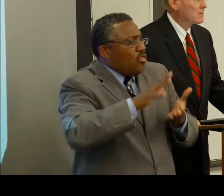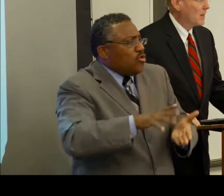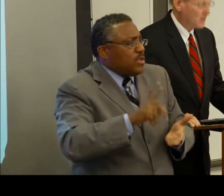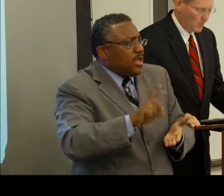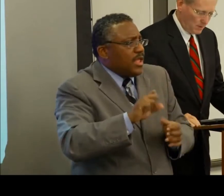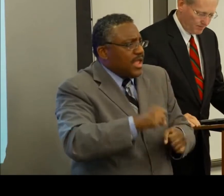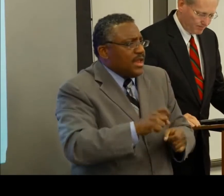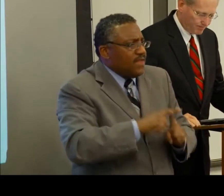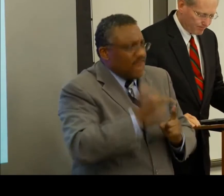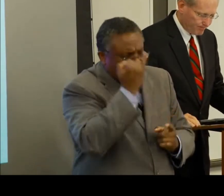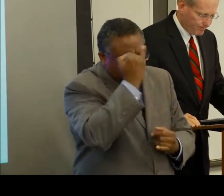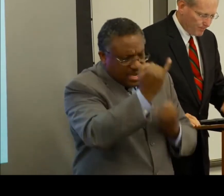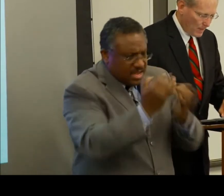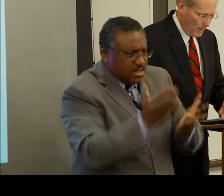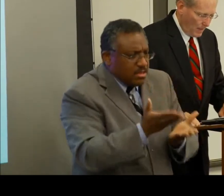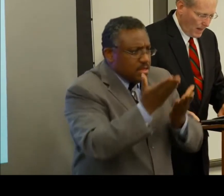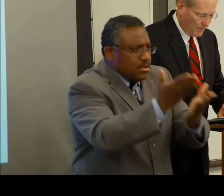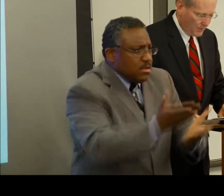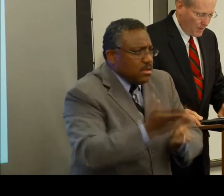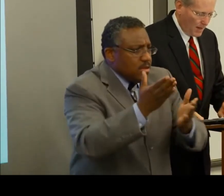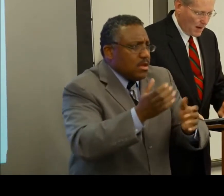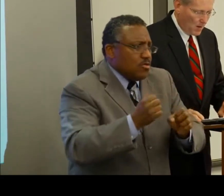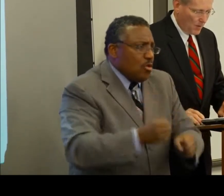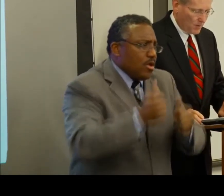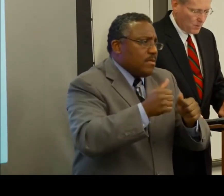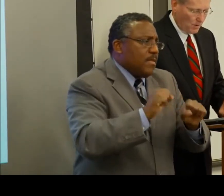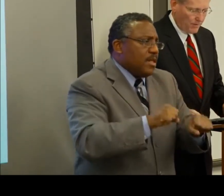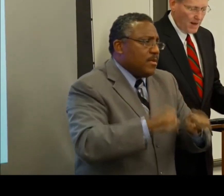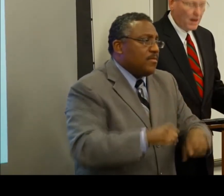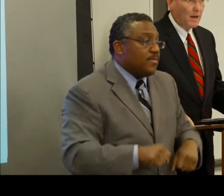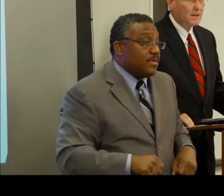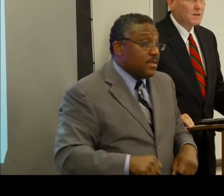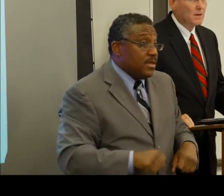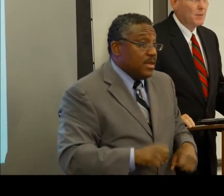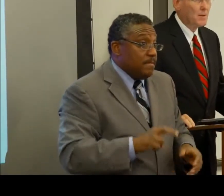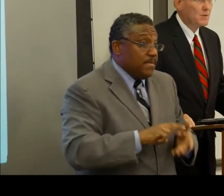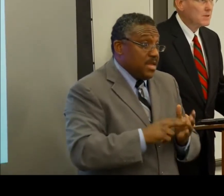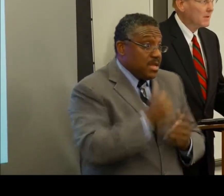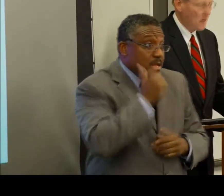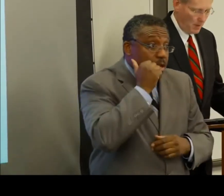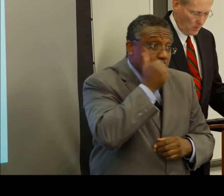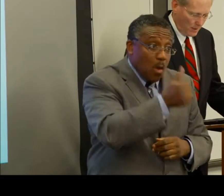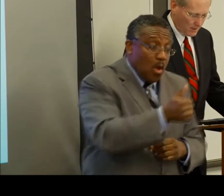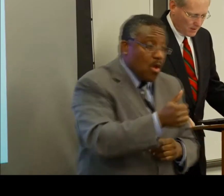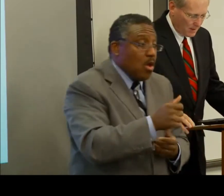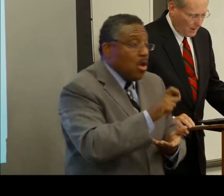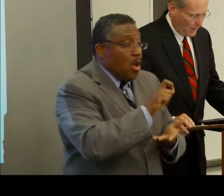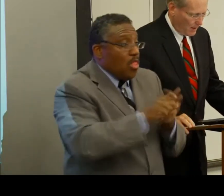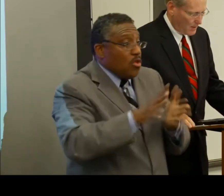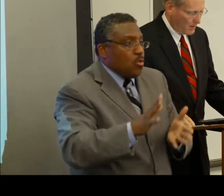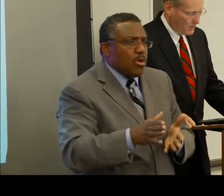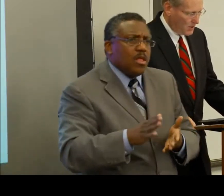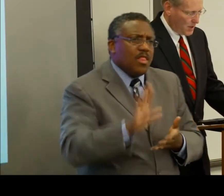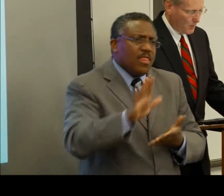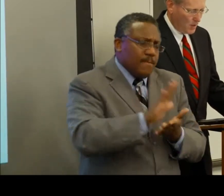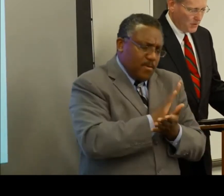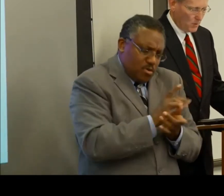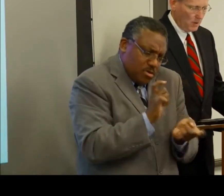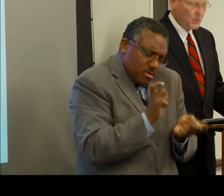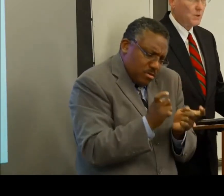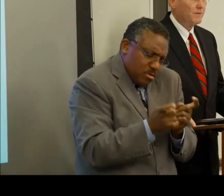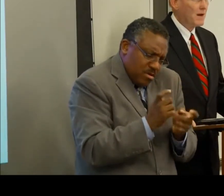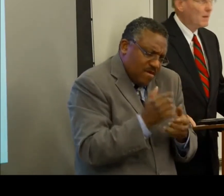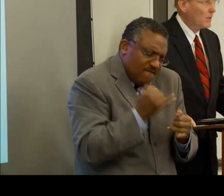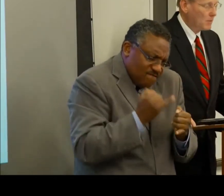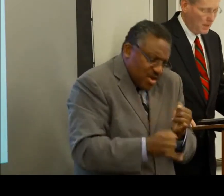best ideas possible. After today, our authors will finalize their papers in the coming weeks. And later this year, our